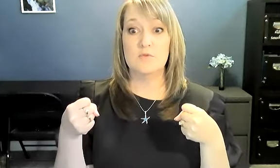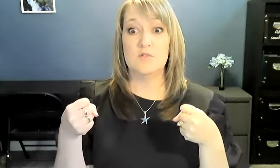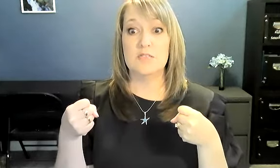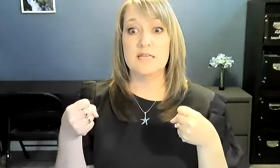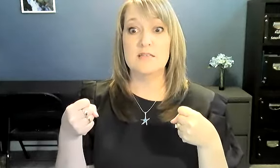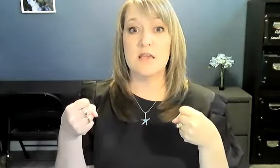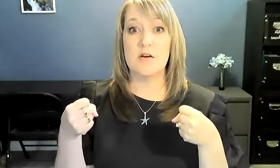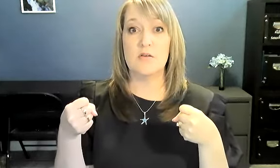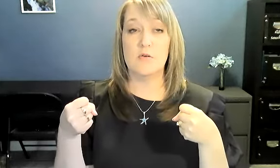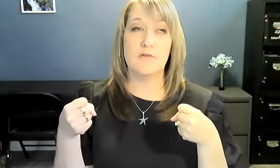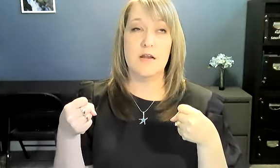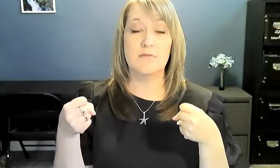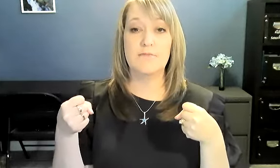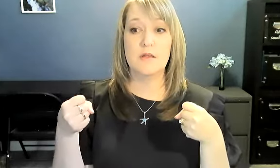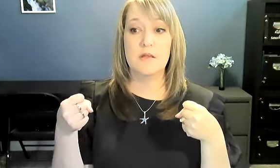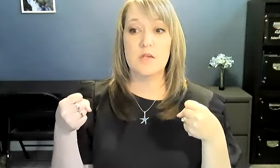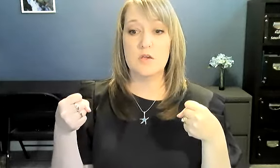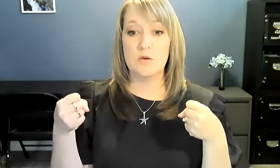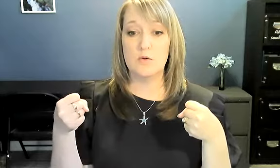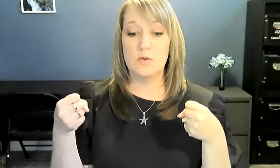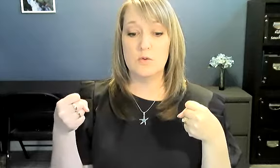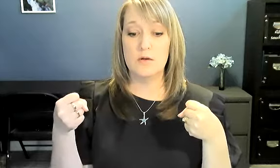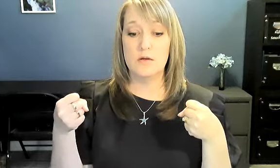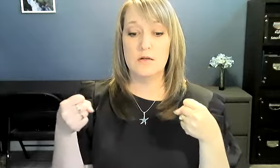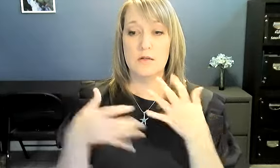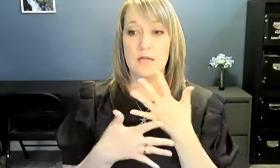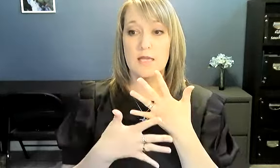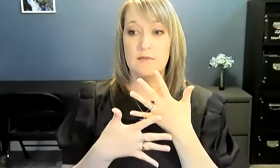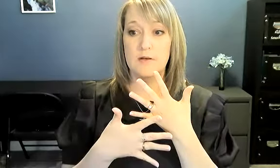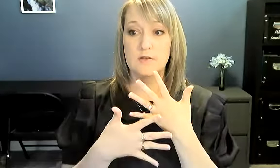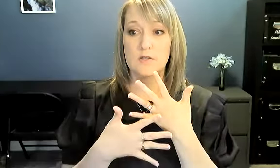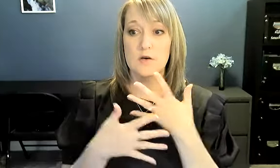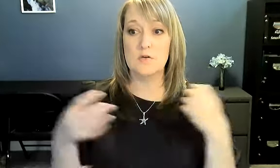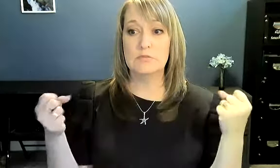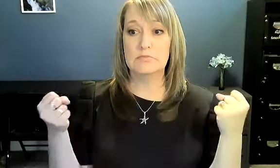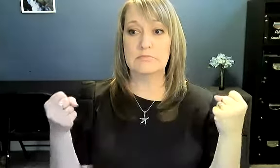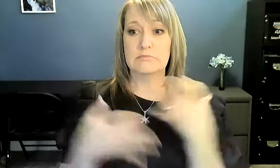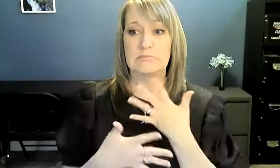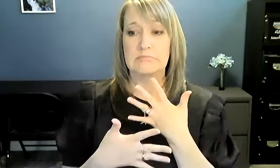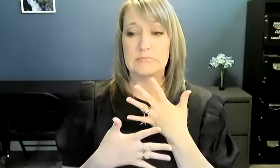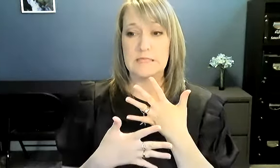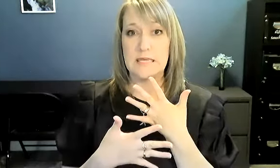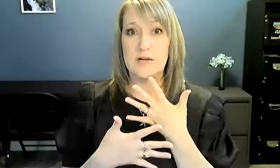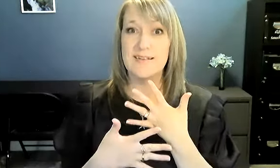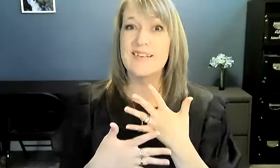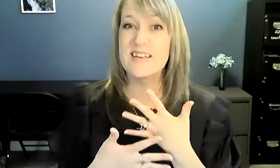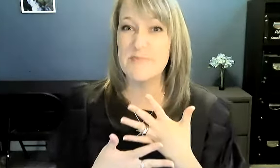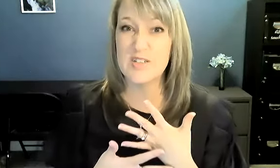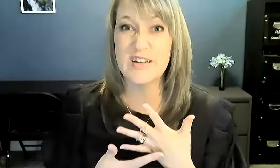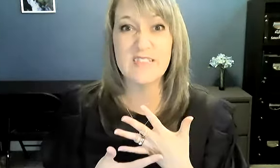to sign scared or afraid, you let your fingers go scared. Now you need to make sure you have a